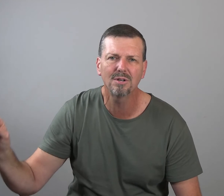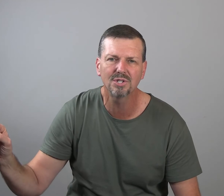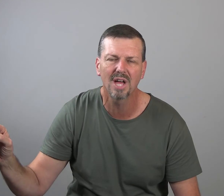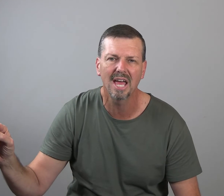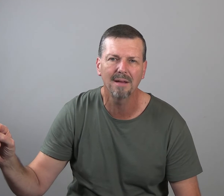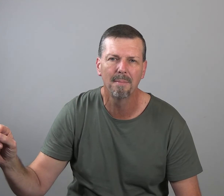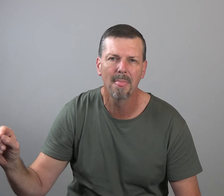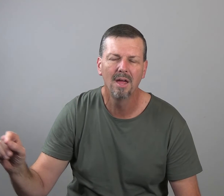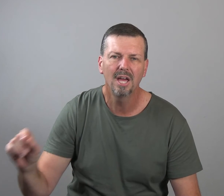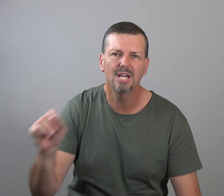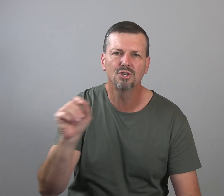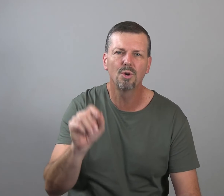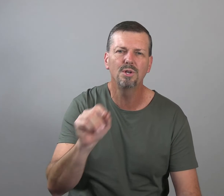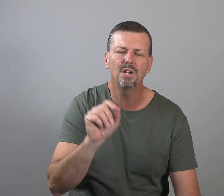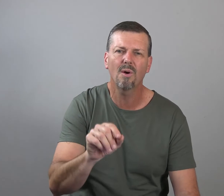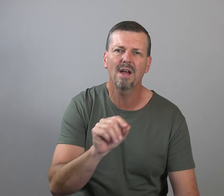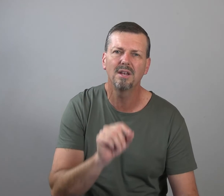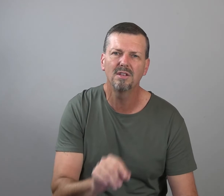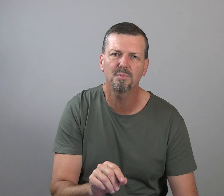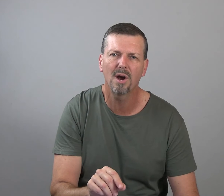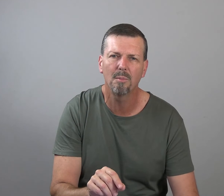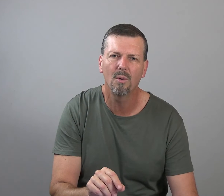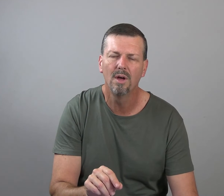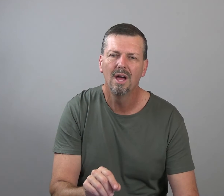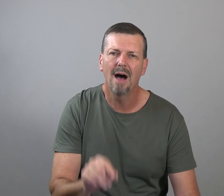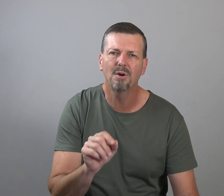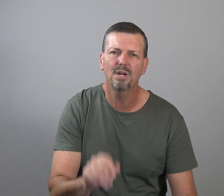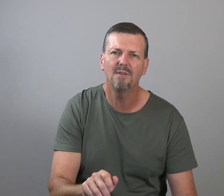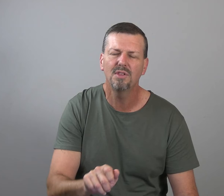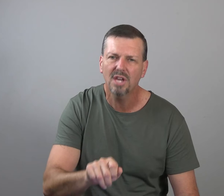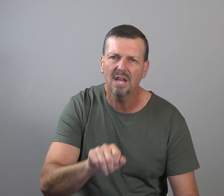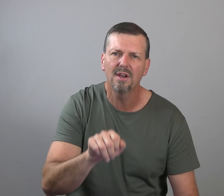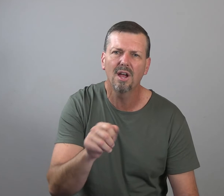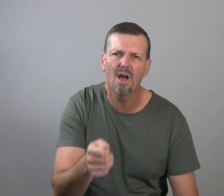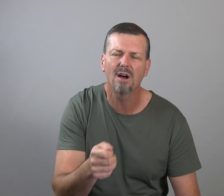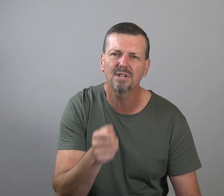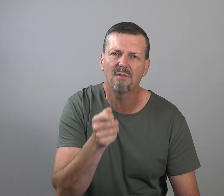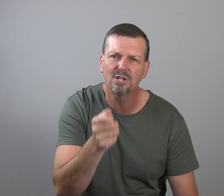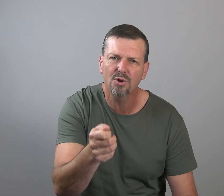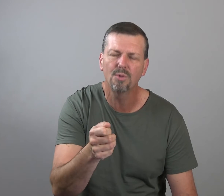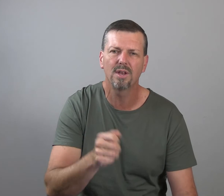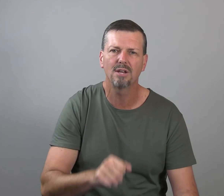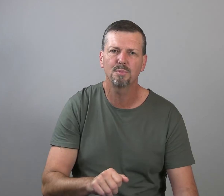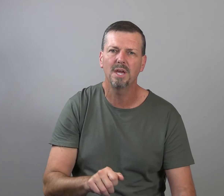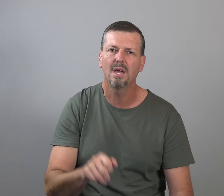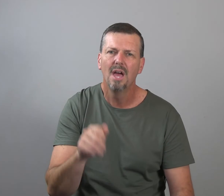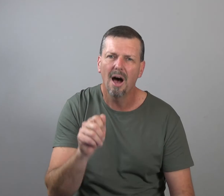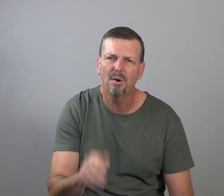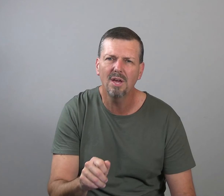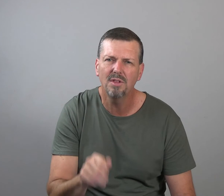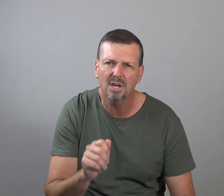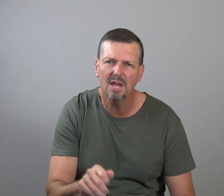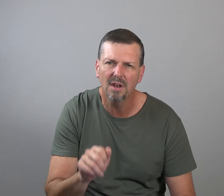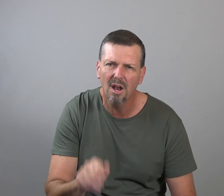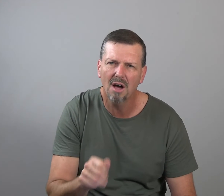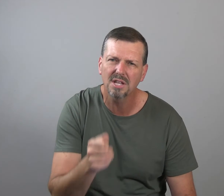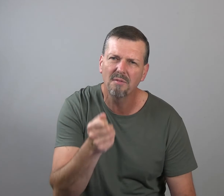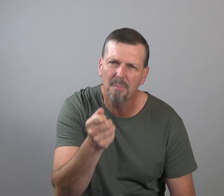I'm going to say is rooted and grounded in this parable. I'm going to give you the key that unlocks every truth that I speak. I want to give you the key that unlocks every